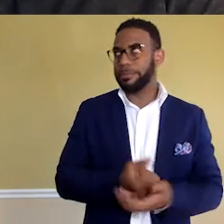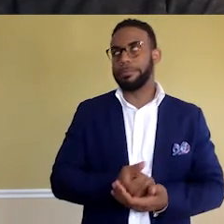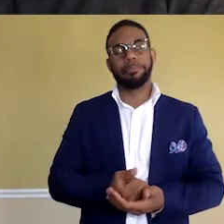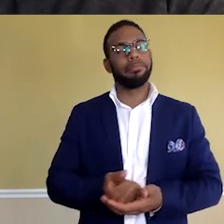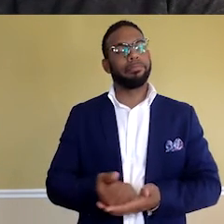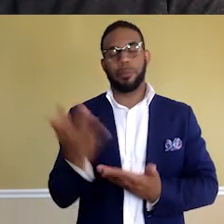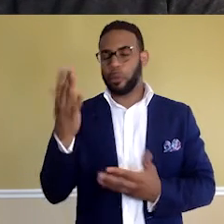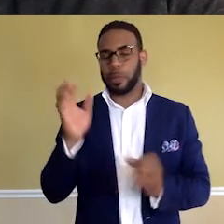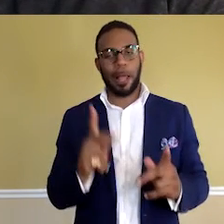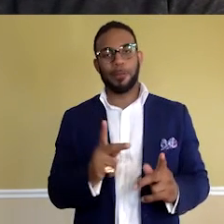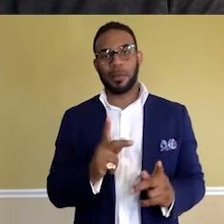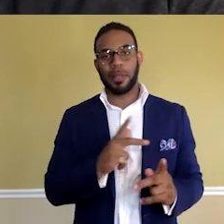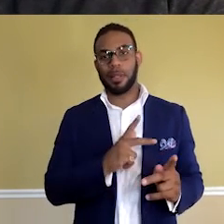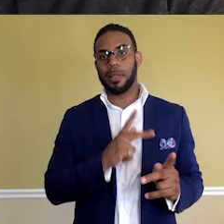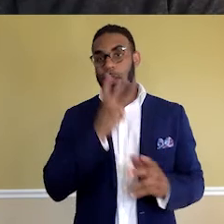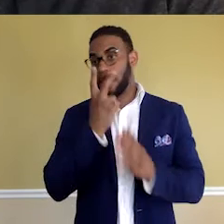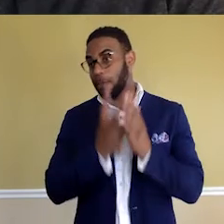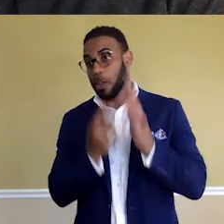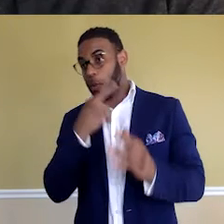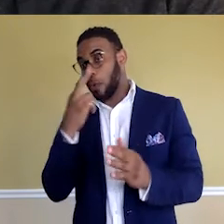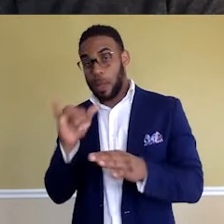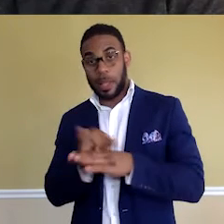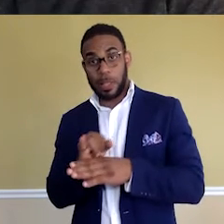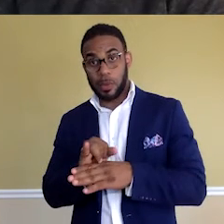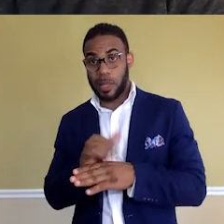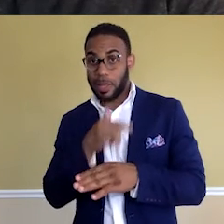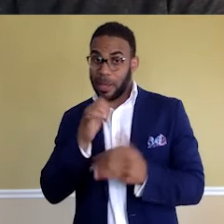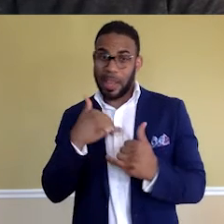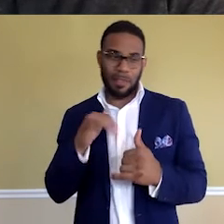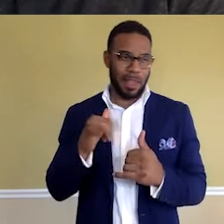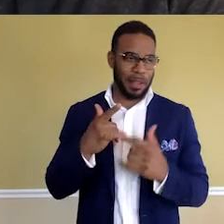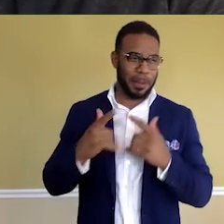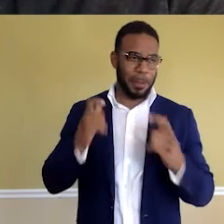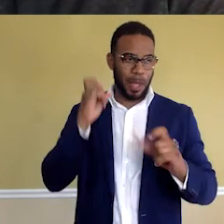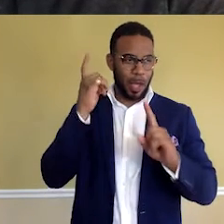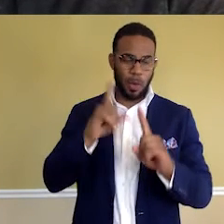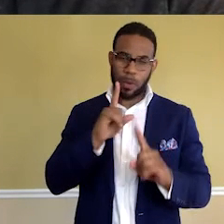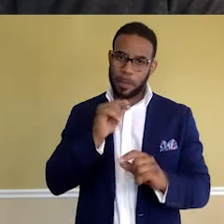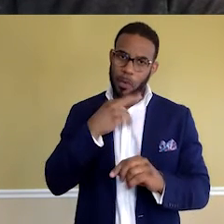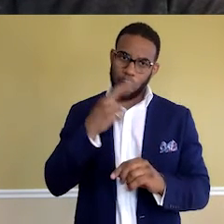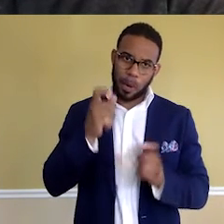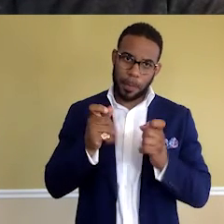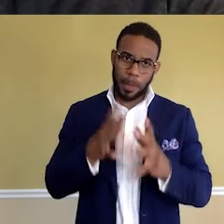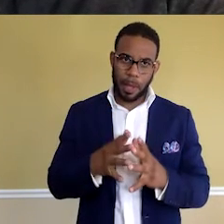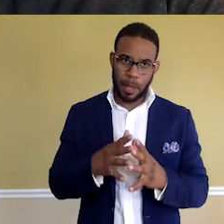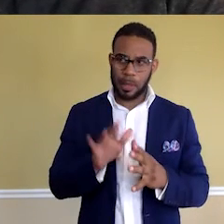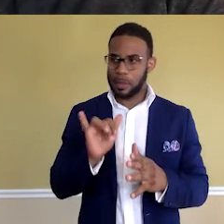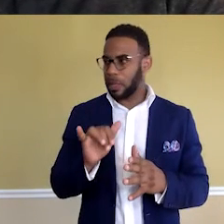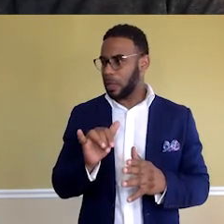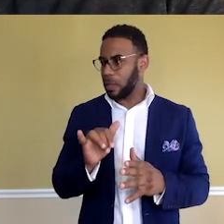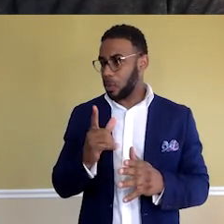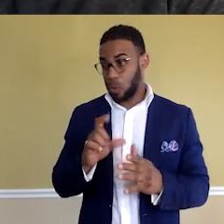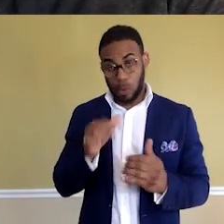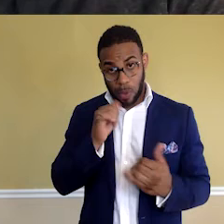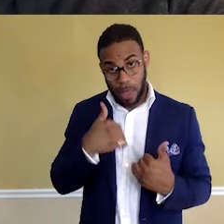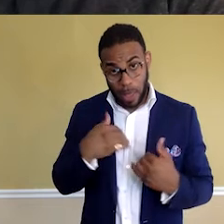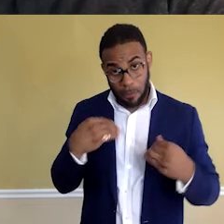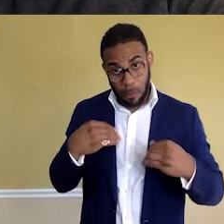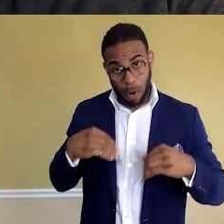just kind of fell into the restaurant industry. I didn't have like this big goal to be a restaurant manager. It's like when you don't have marketable skills, there are